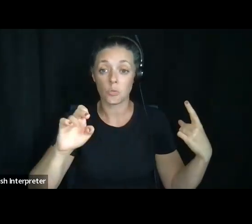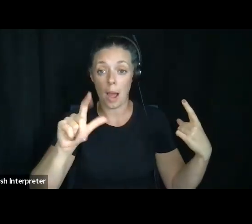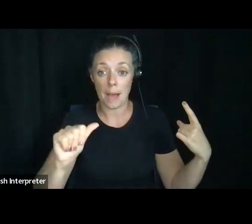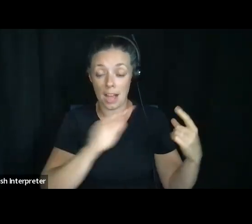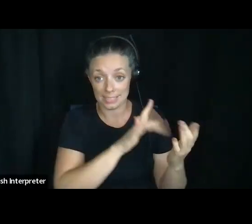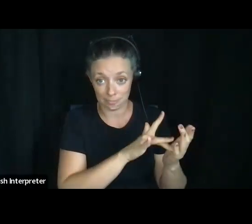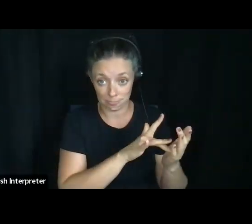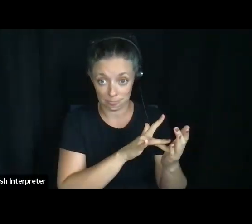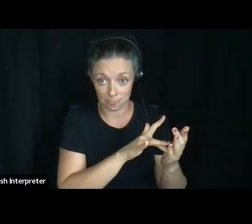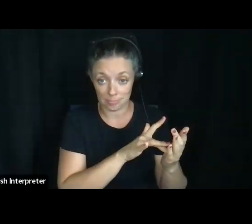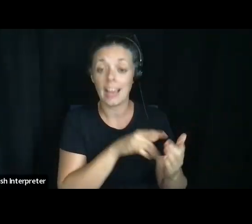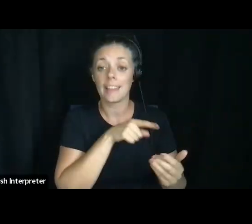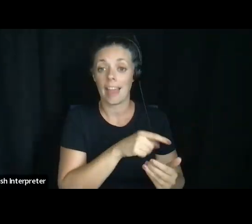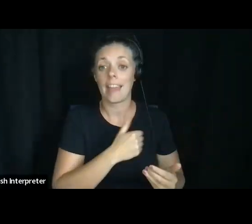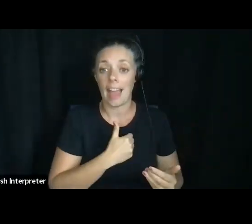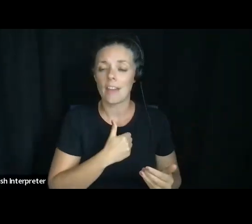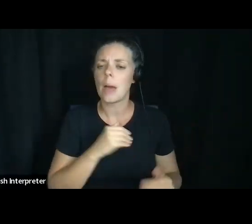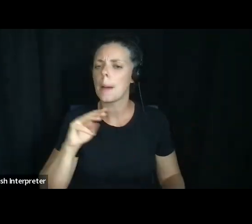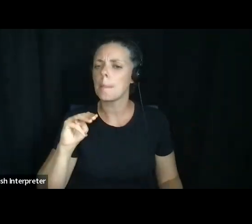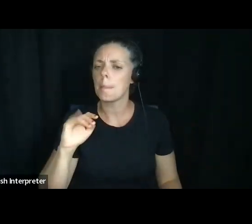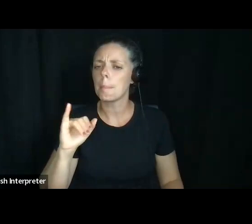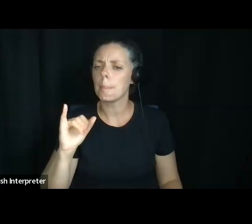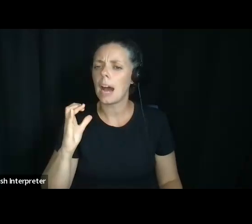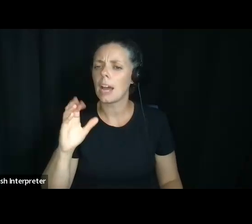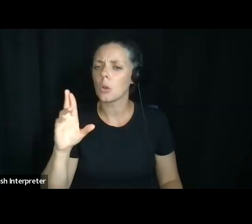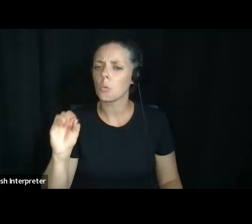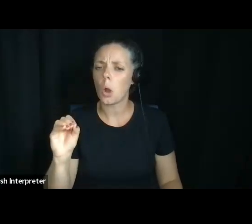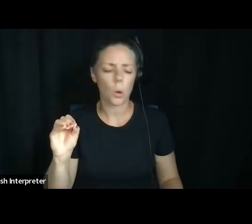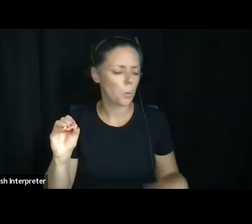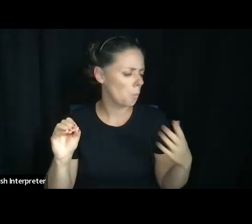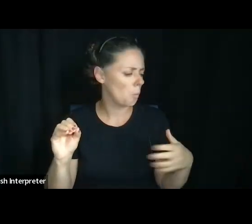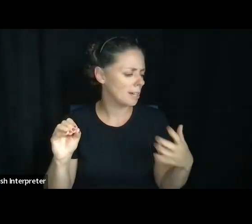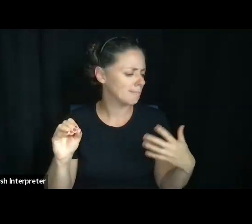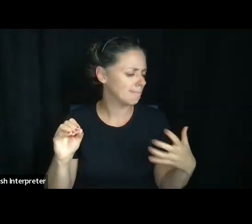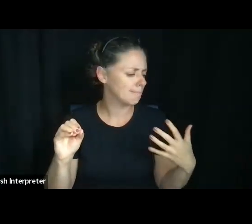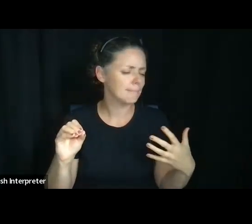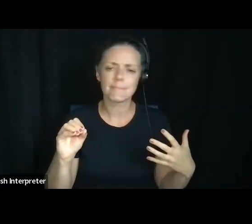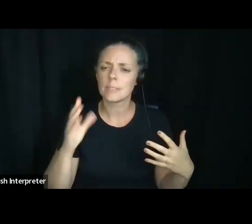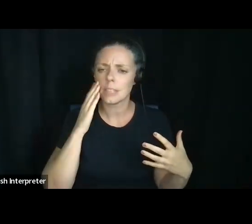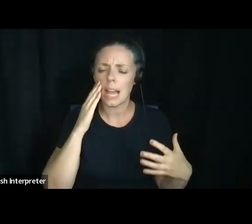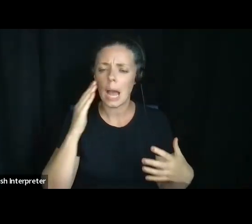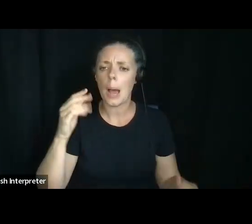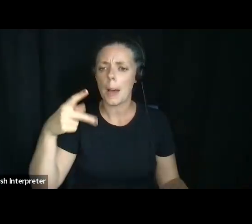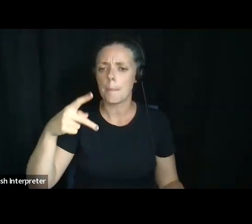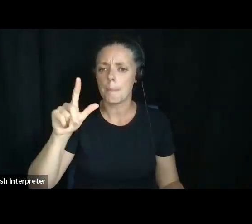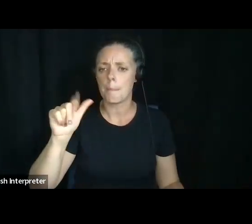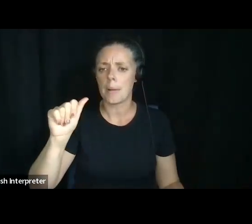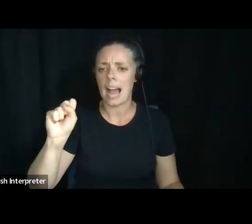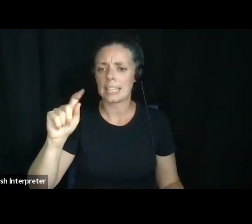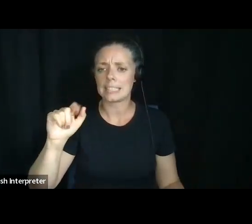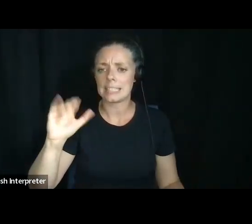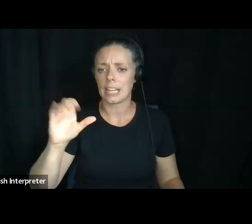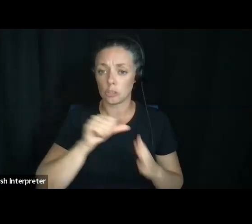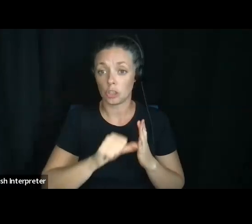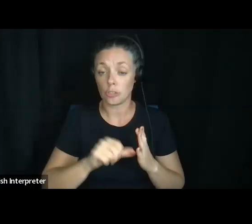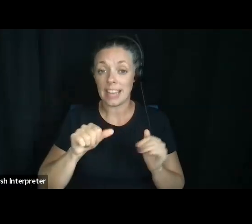the ones that have the, uh, micro, um, uh, plastic surgery department that could reattach my